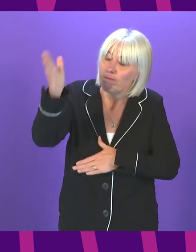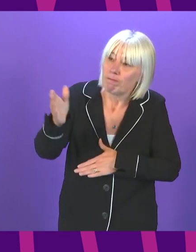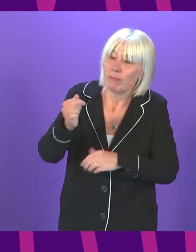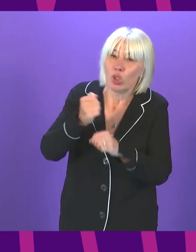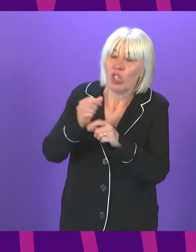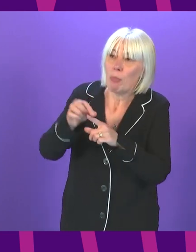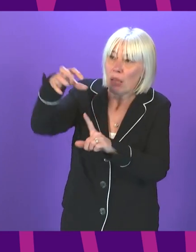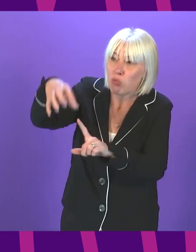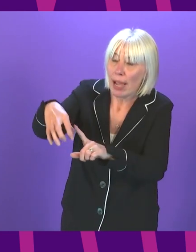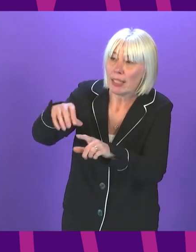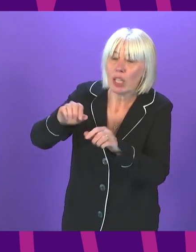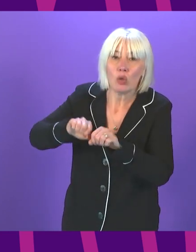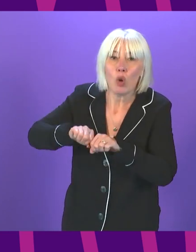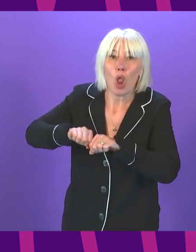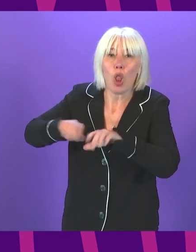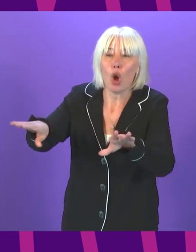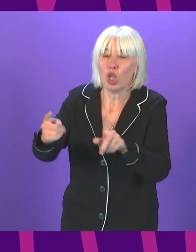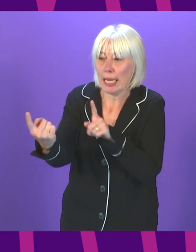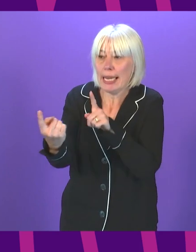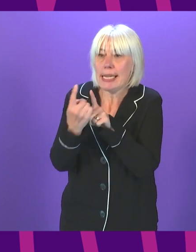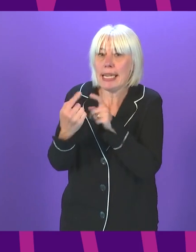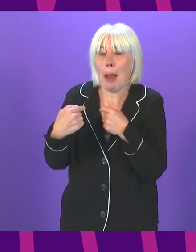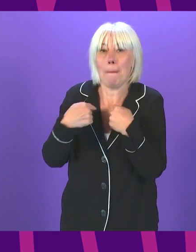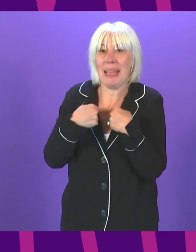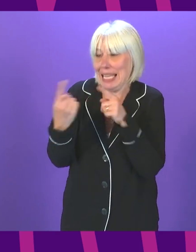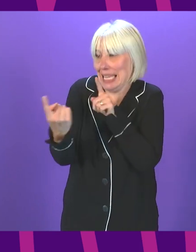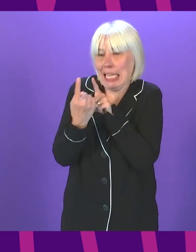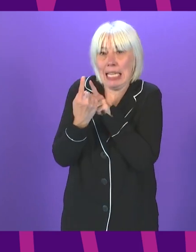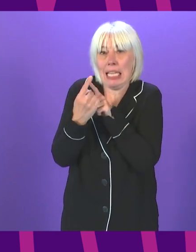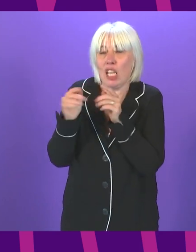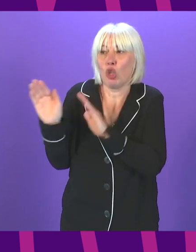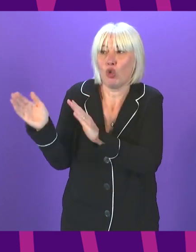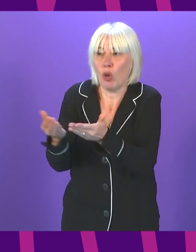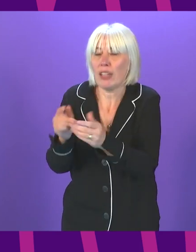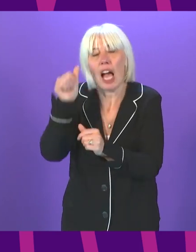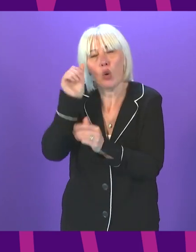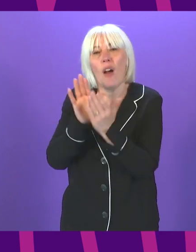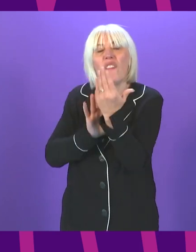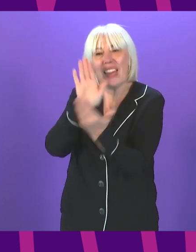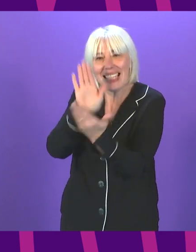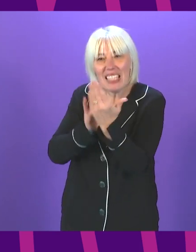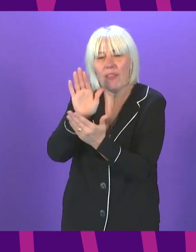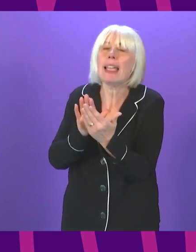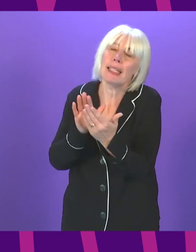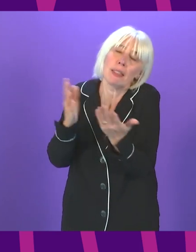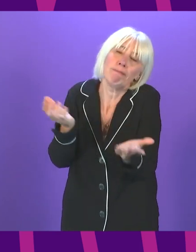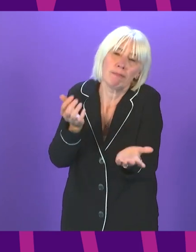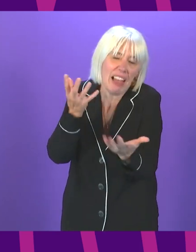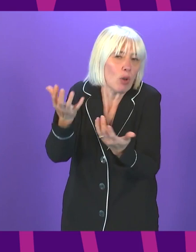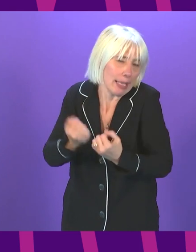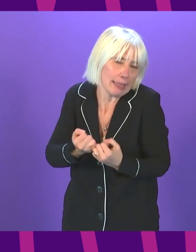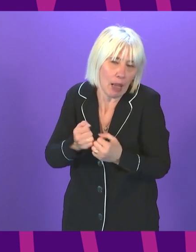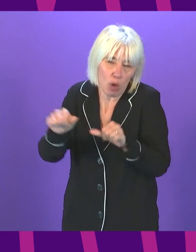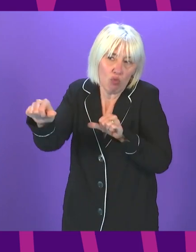practice to launch the rollout of the near me service. So even although face to face consultations have been understandably restricted,